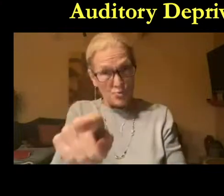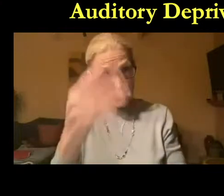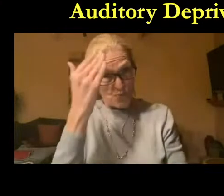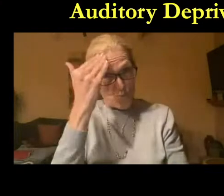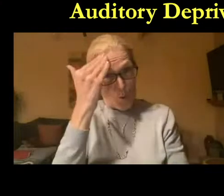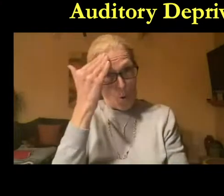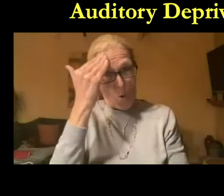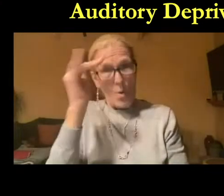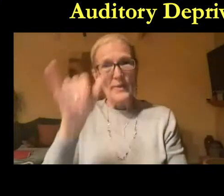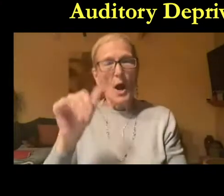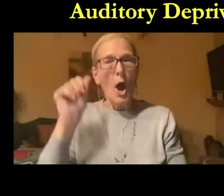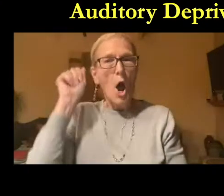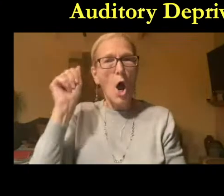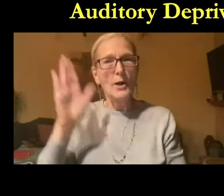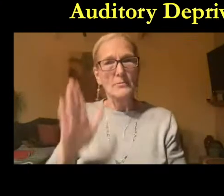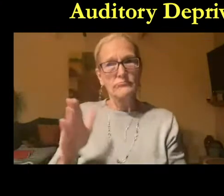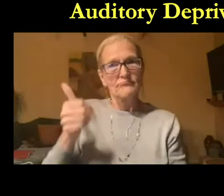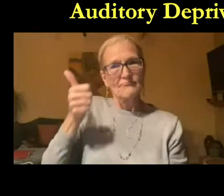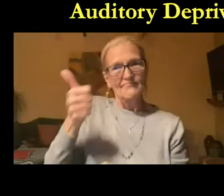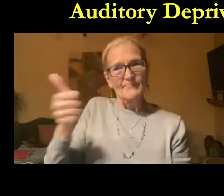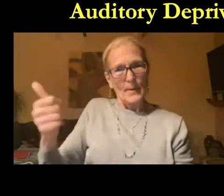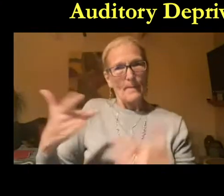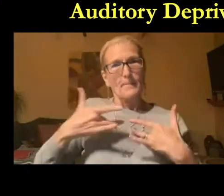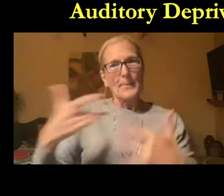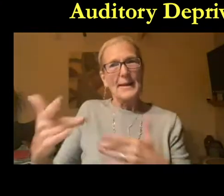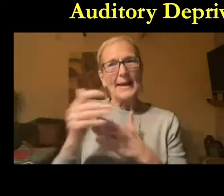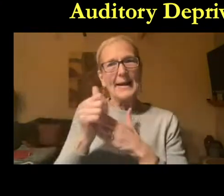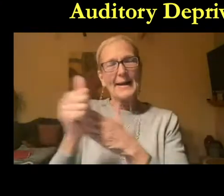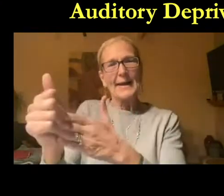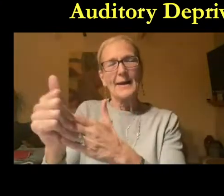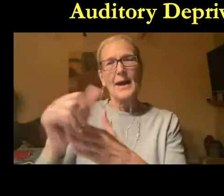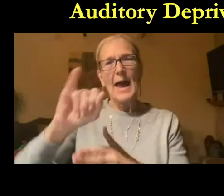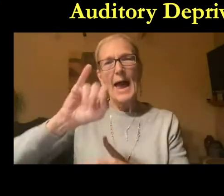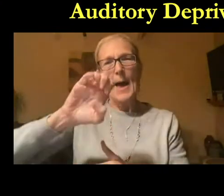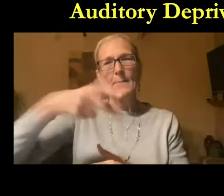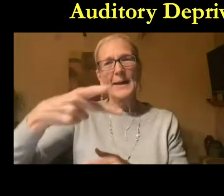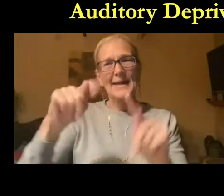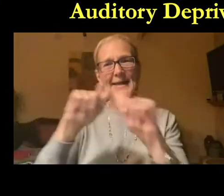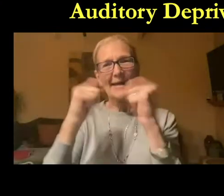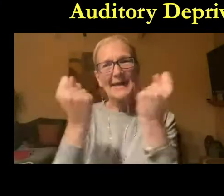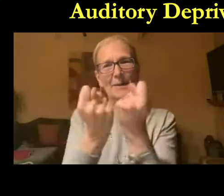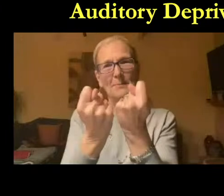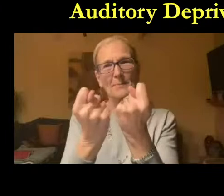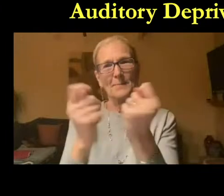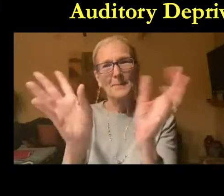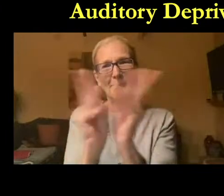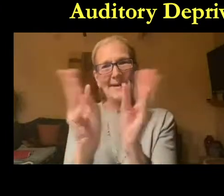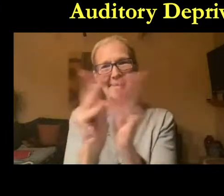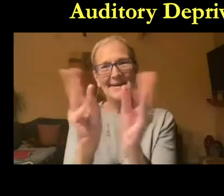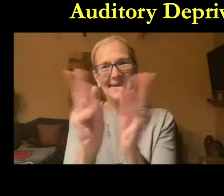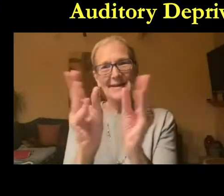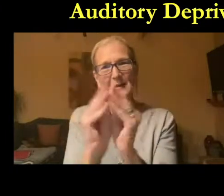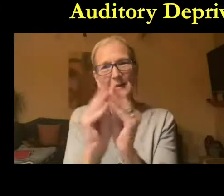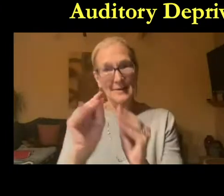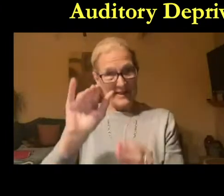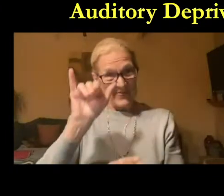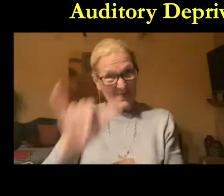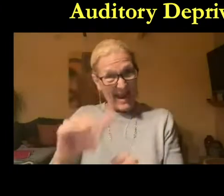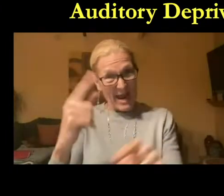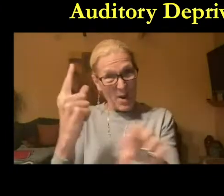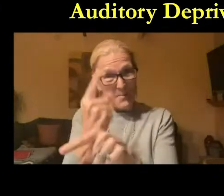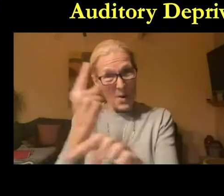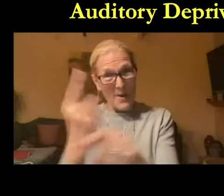marla speaking that is a good response i have a follow-up question from another individual that question says you're familiar